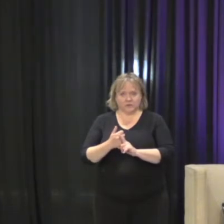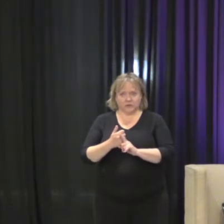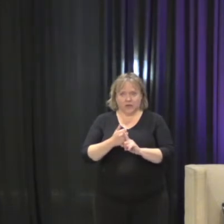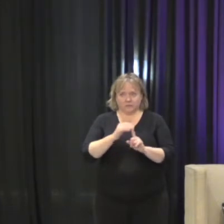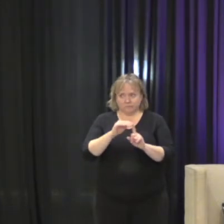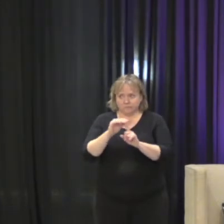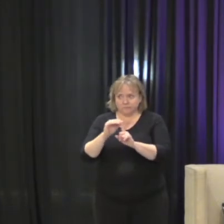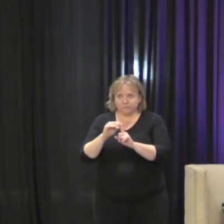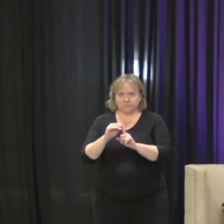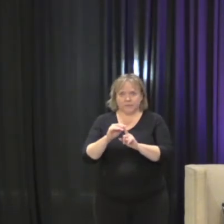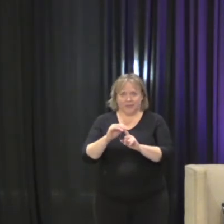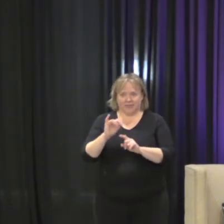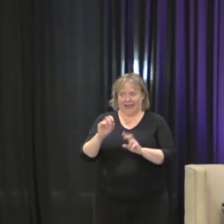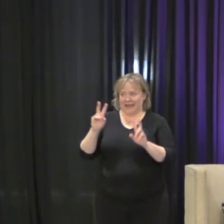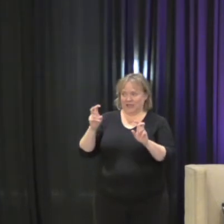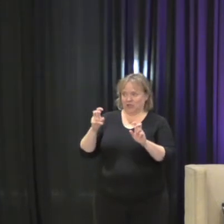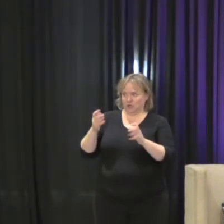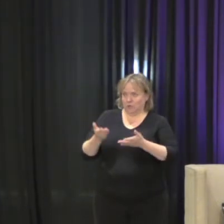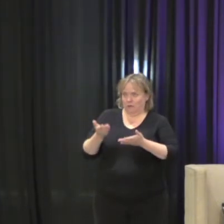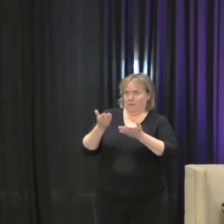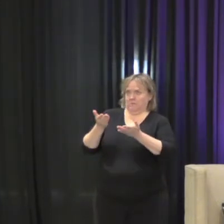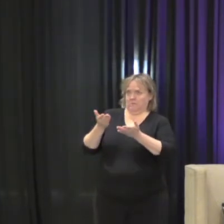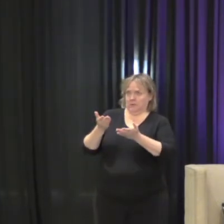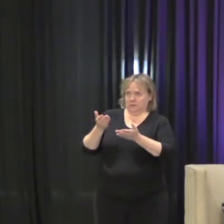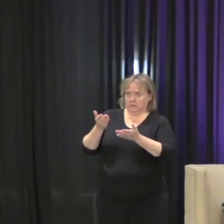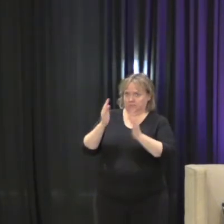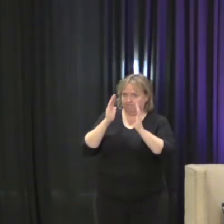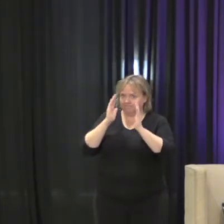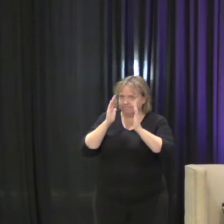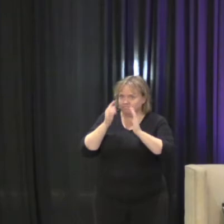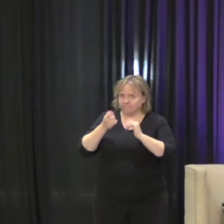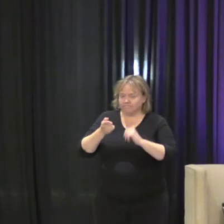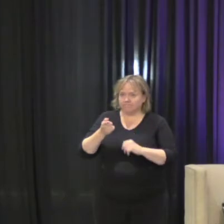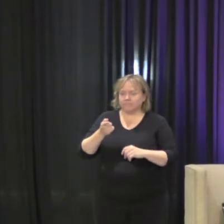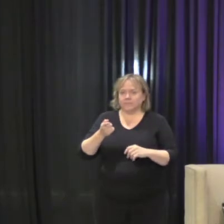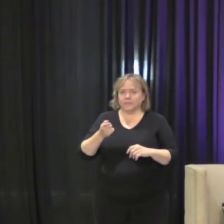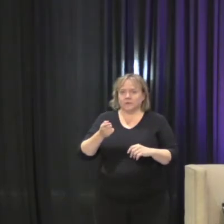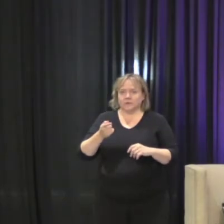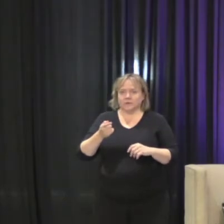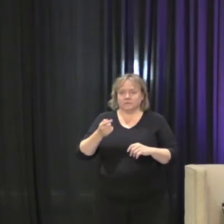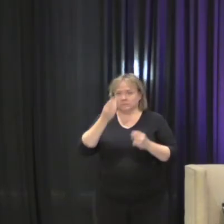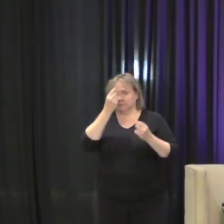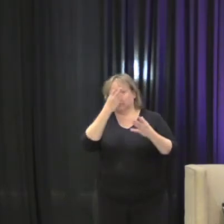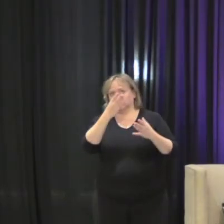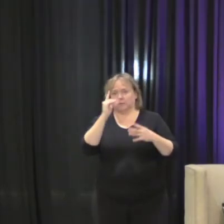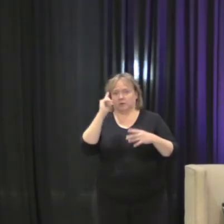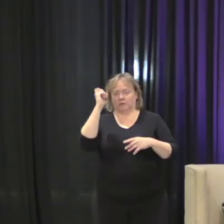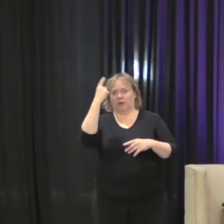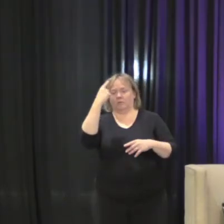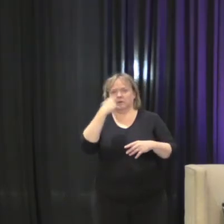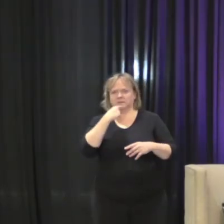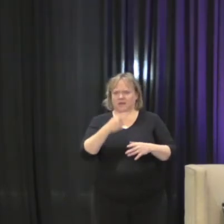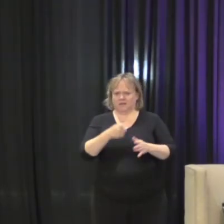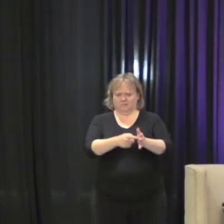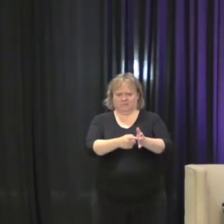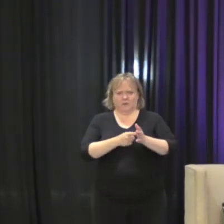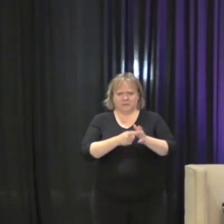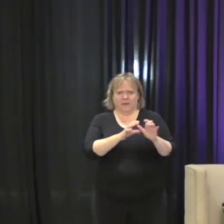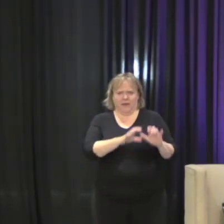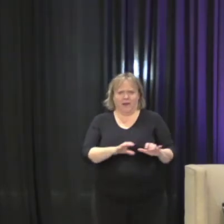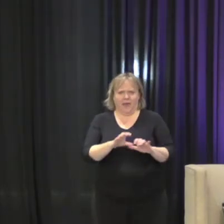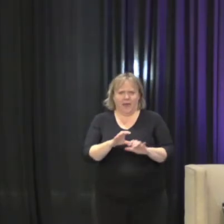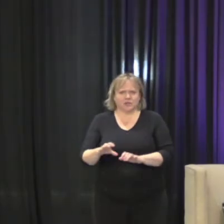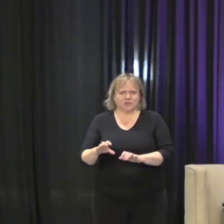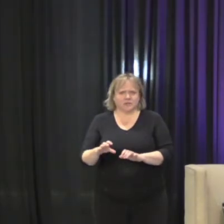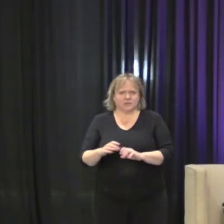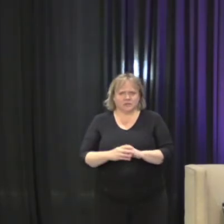college campuses and in educational environments to the federal government and demanded action. And the federal